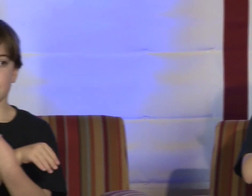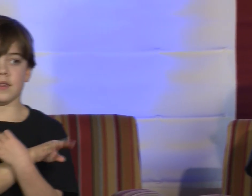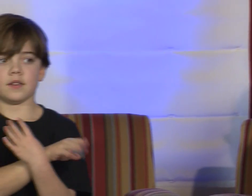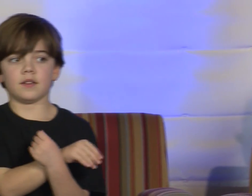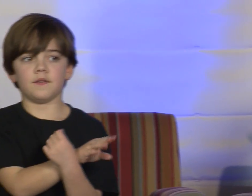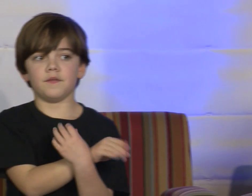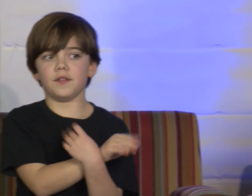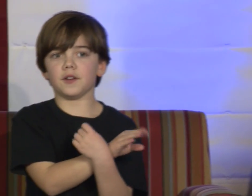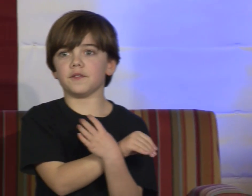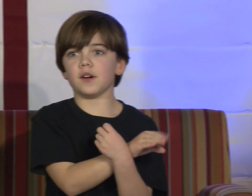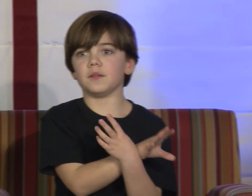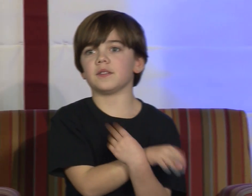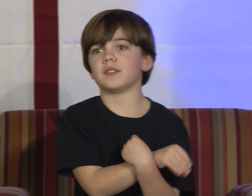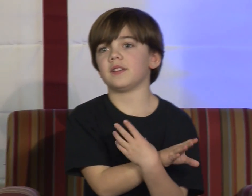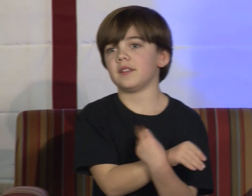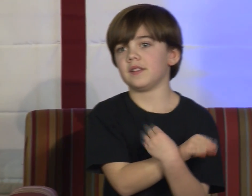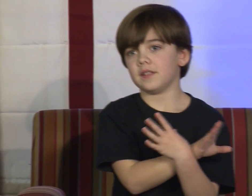Bless you. Videophone. Videophone.